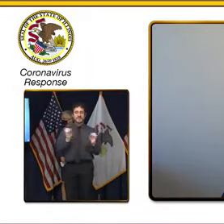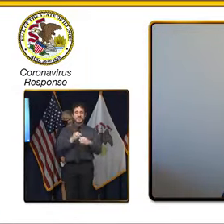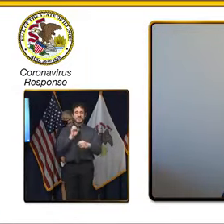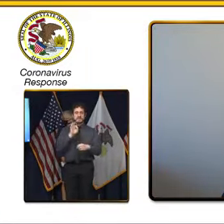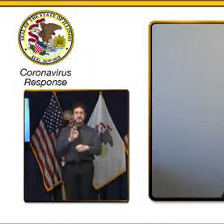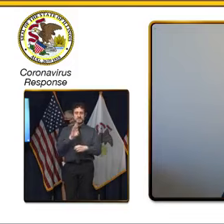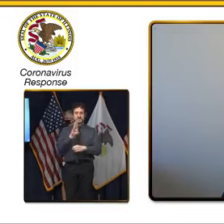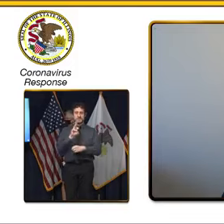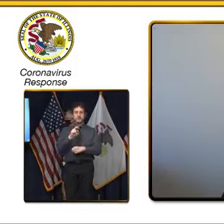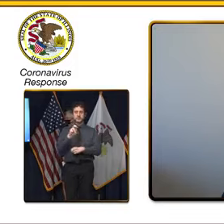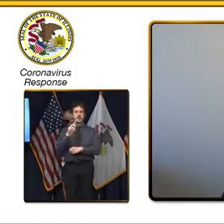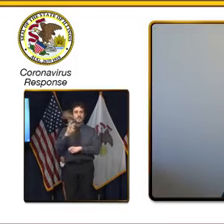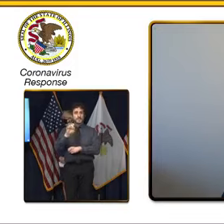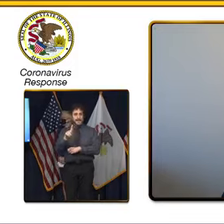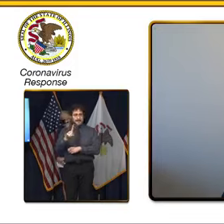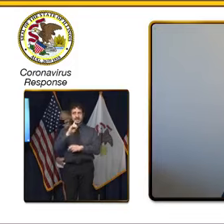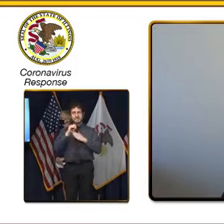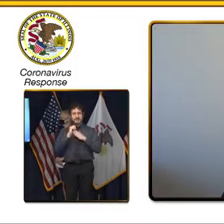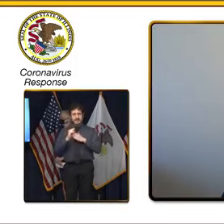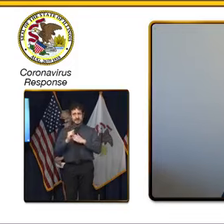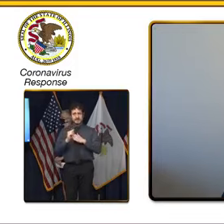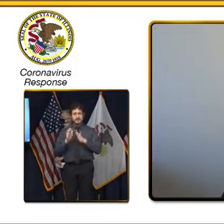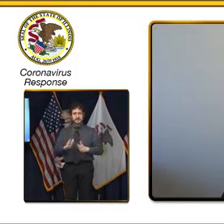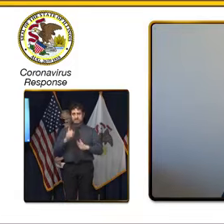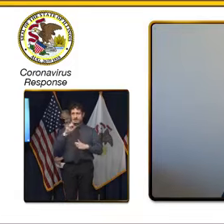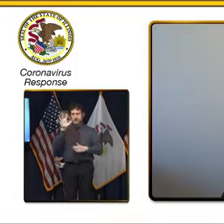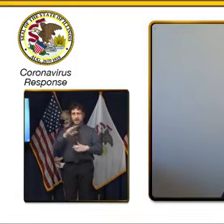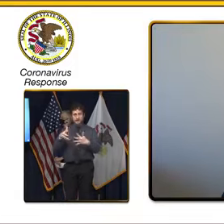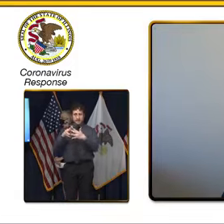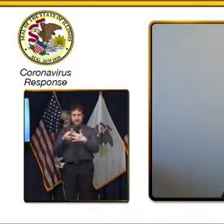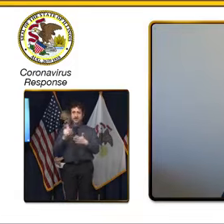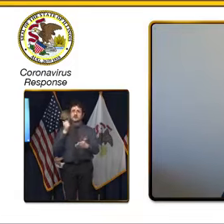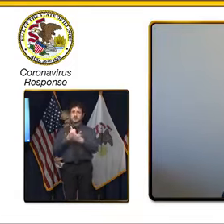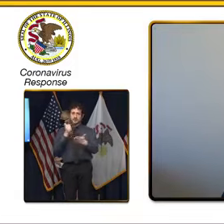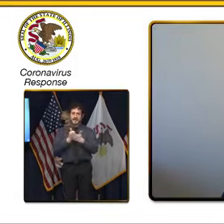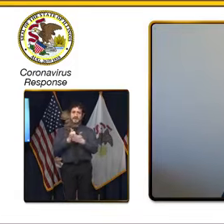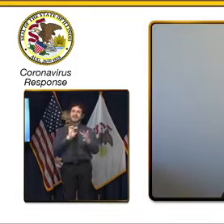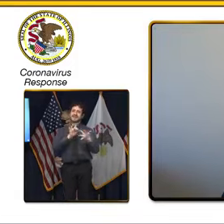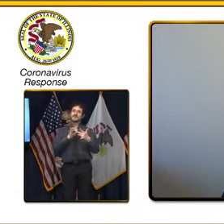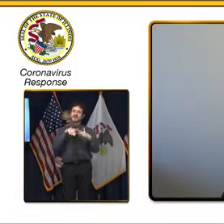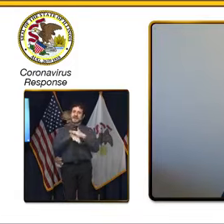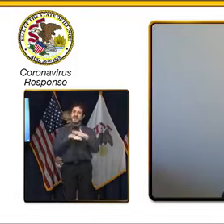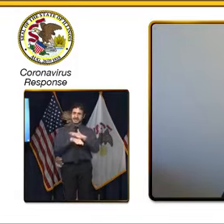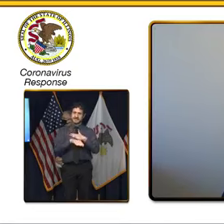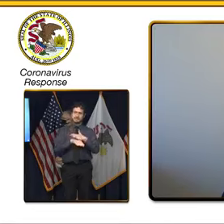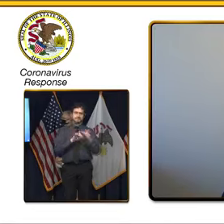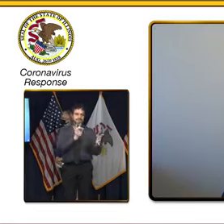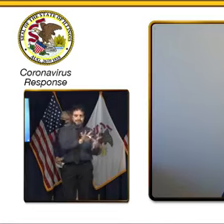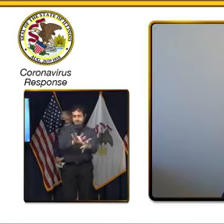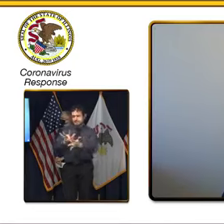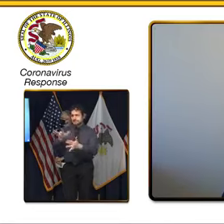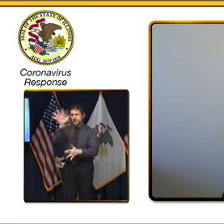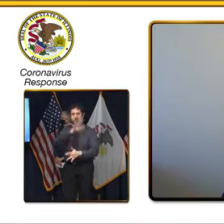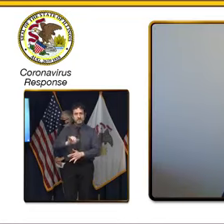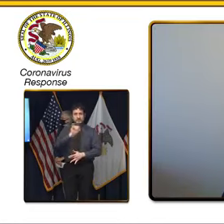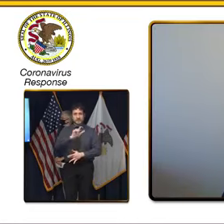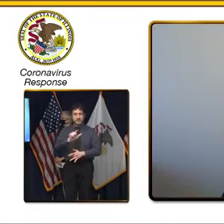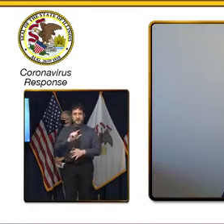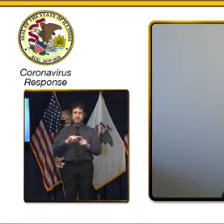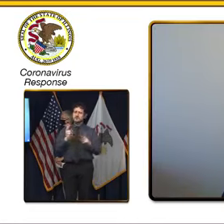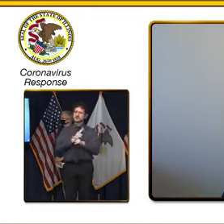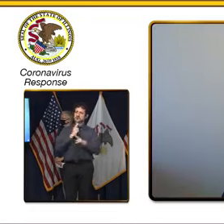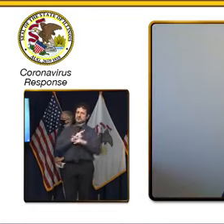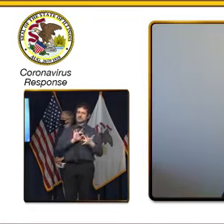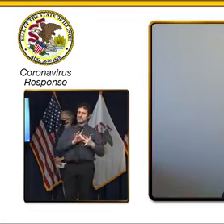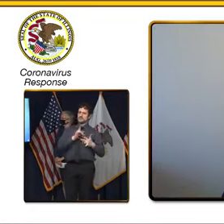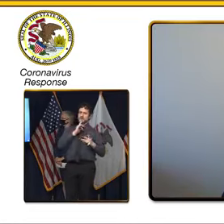leaders in the U.S., with an ambitious plan to give broadband to every corner of the state. However, to be able to use broadband for things like